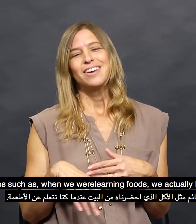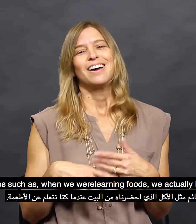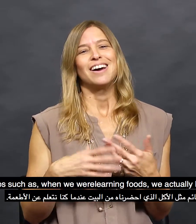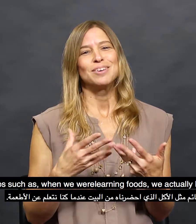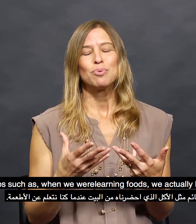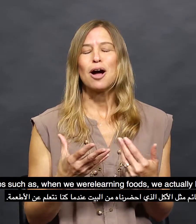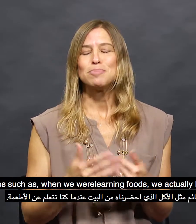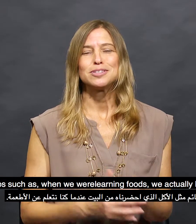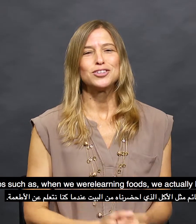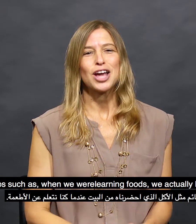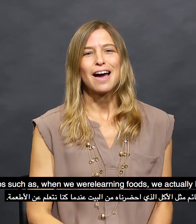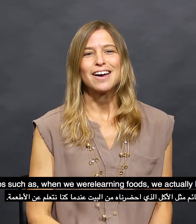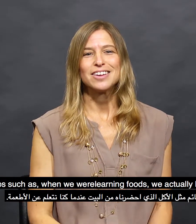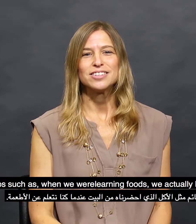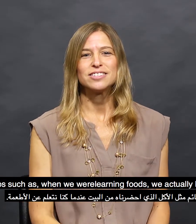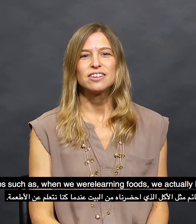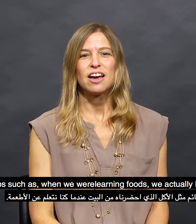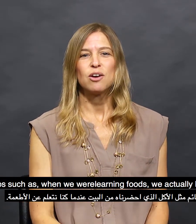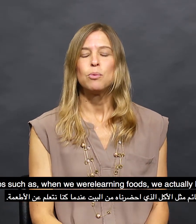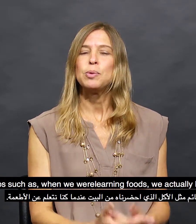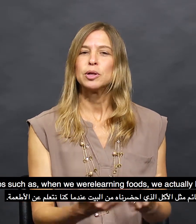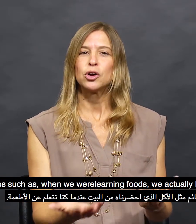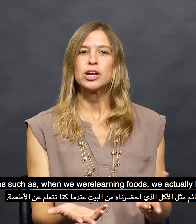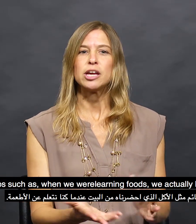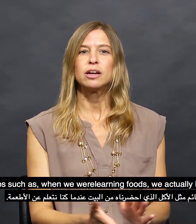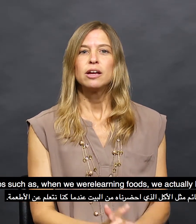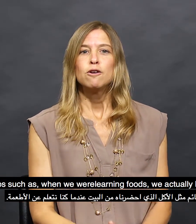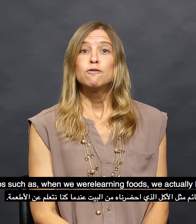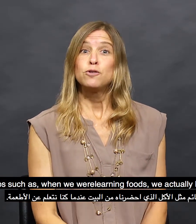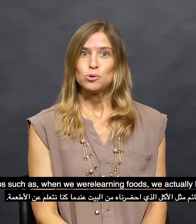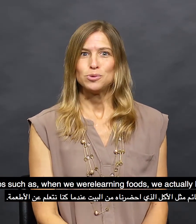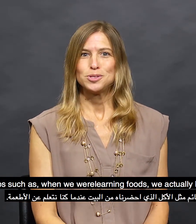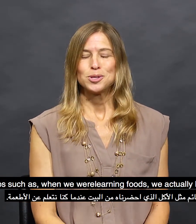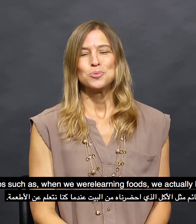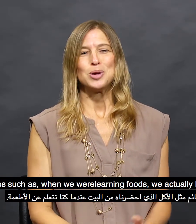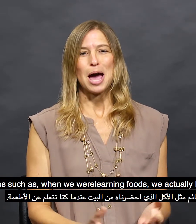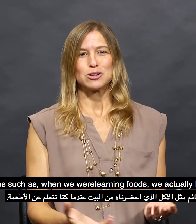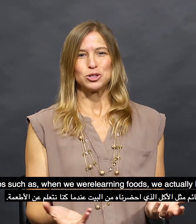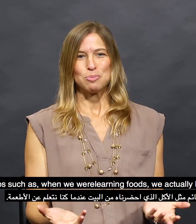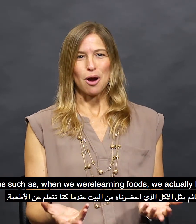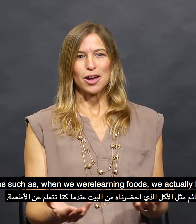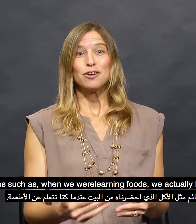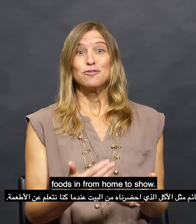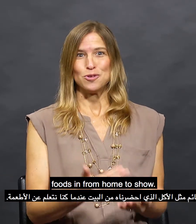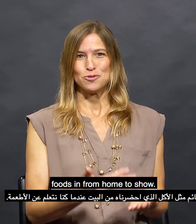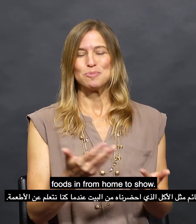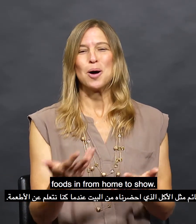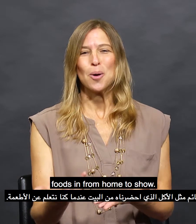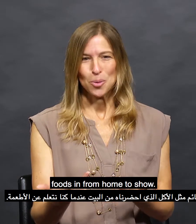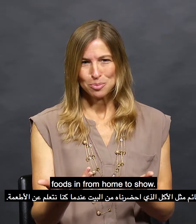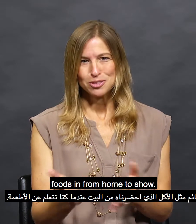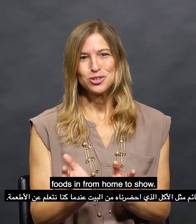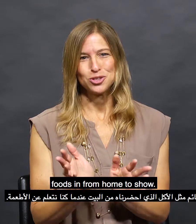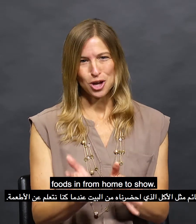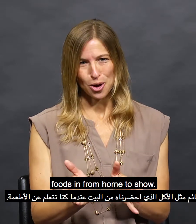props such as when we were learning foods, we actually brought food from home to show.